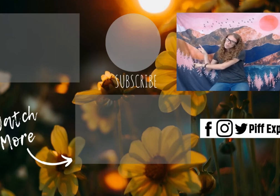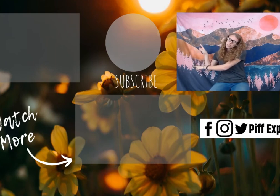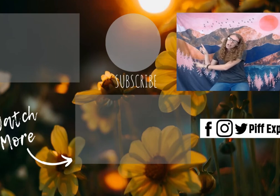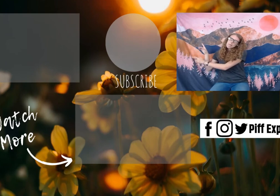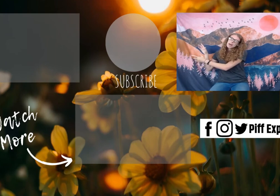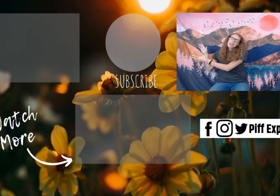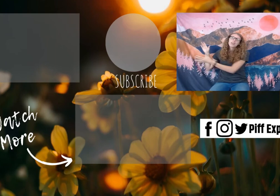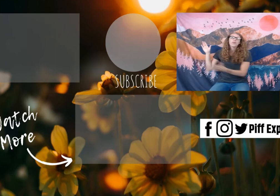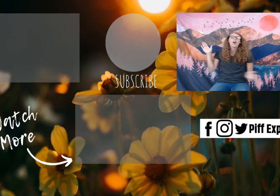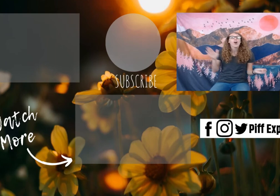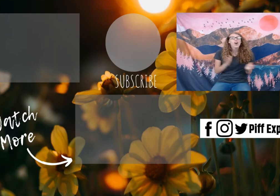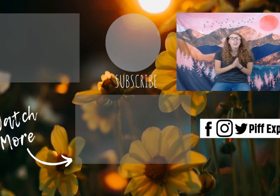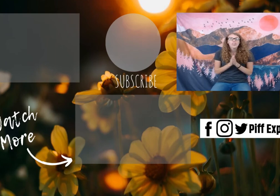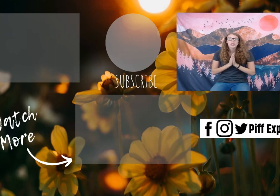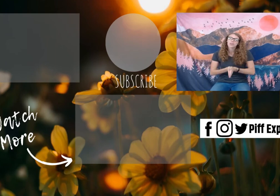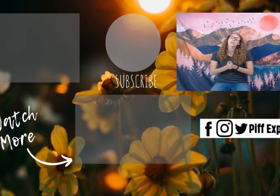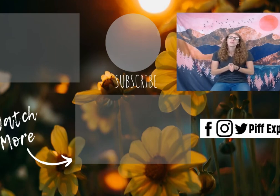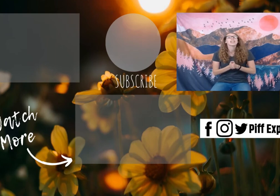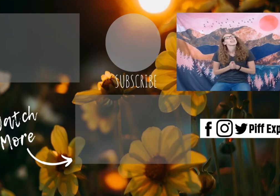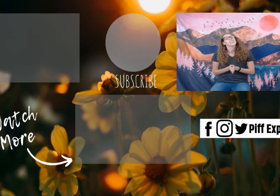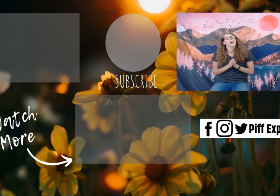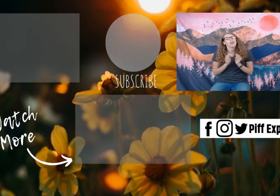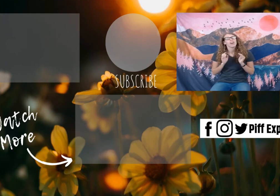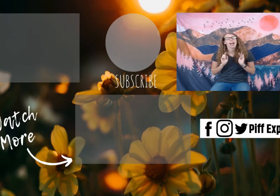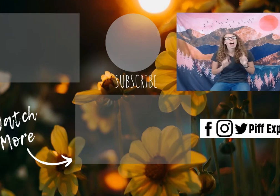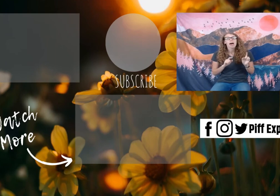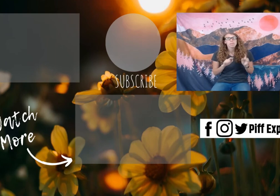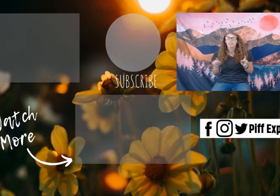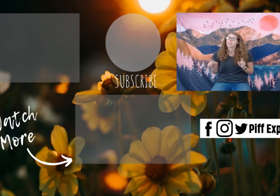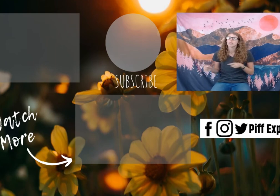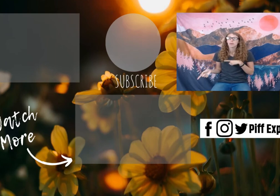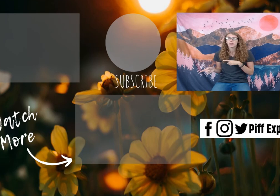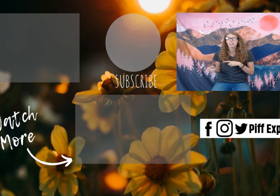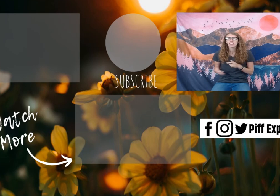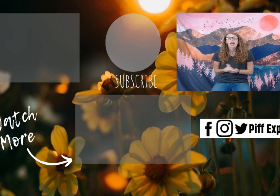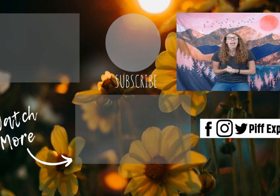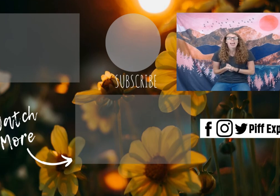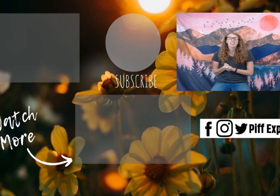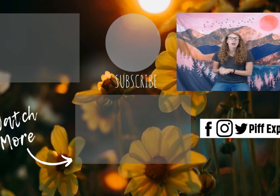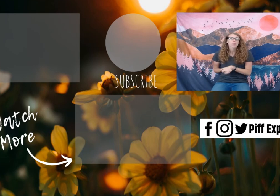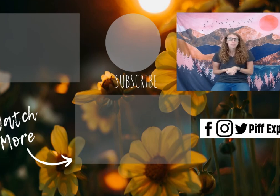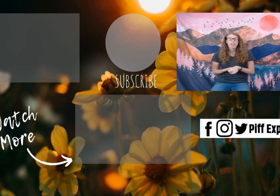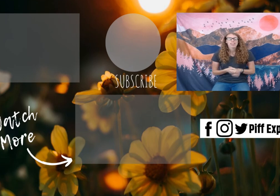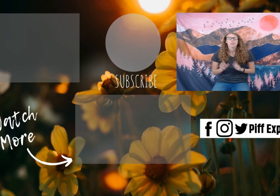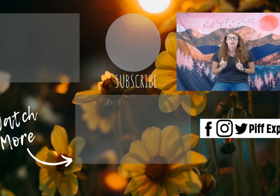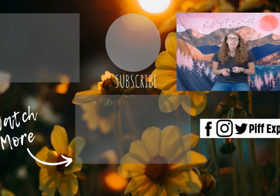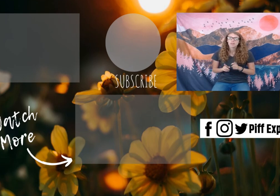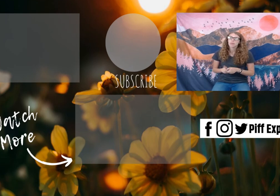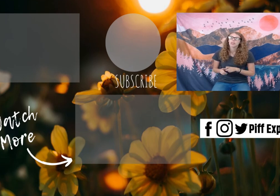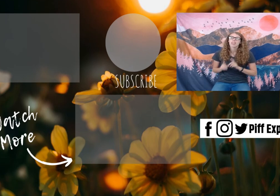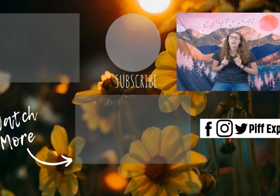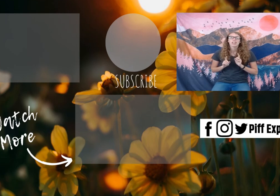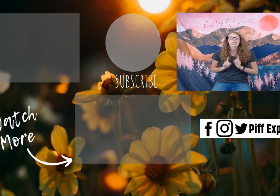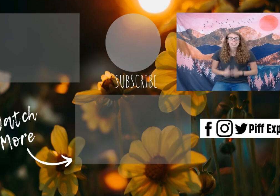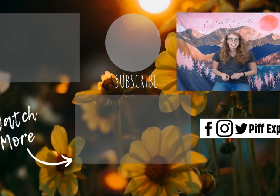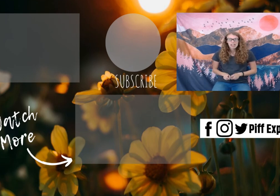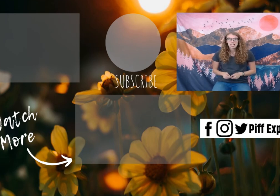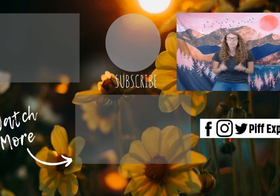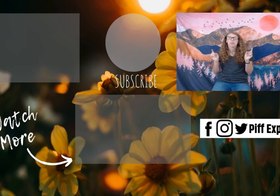subscribe button. All of our social medias are at Pip Explorers. And our website is pipexplorers.com. So